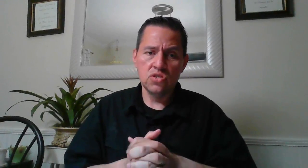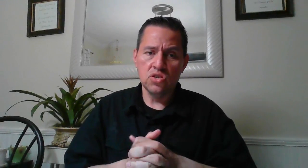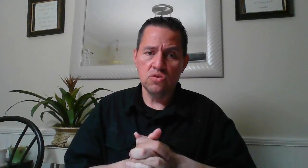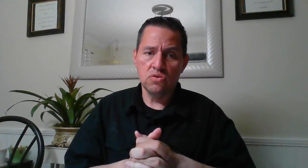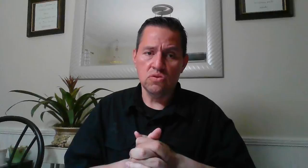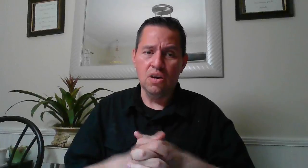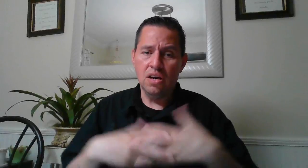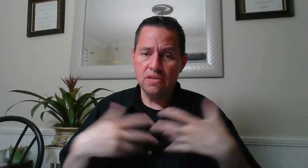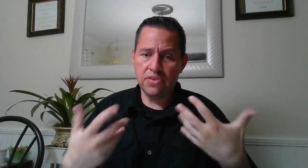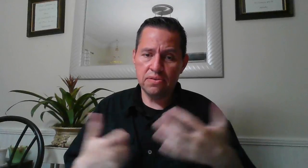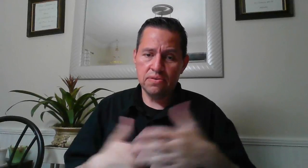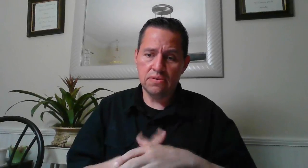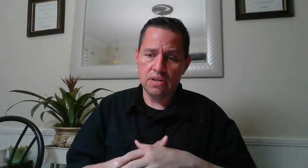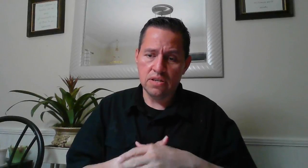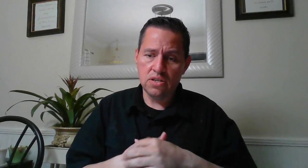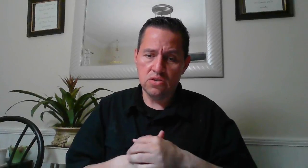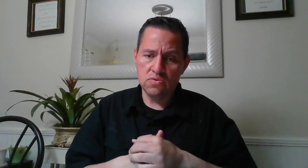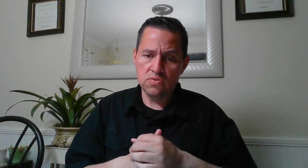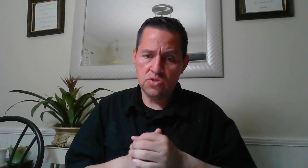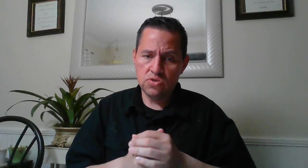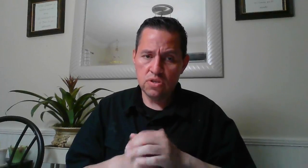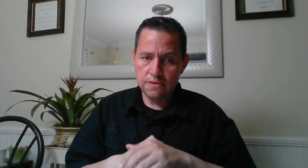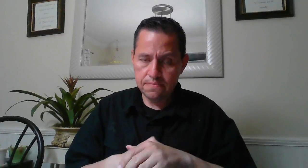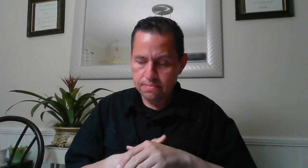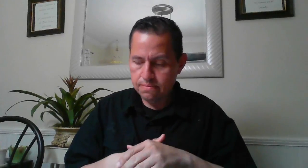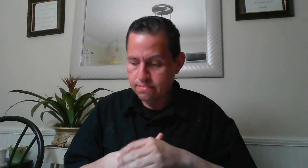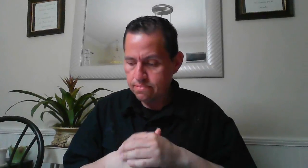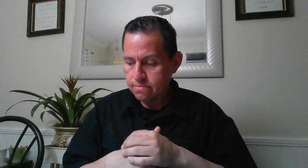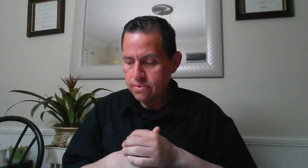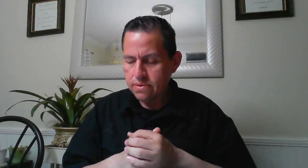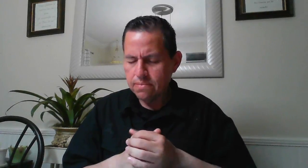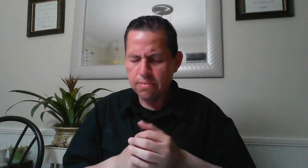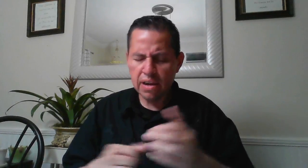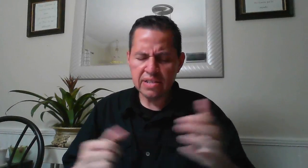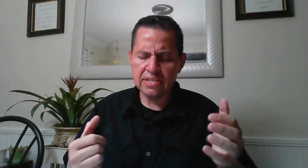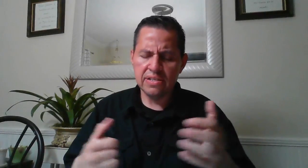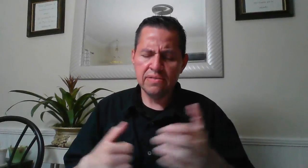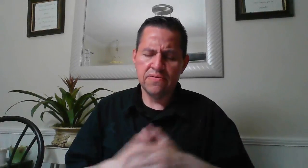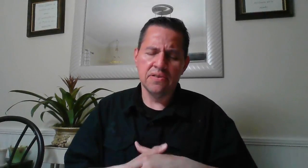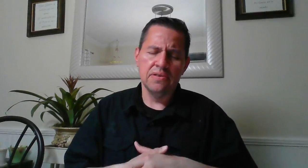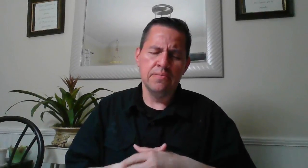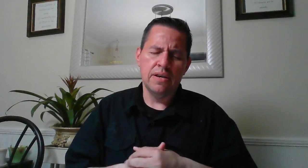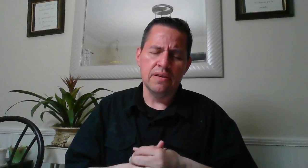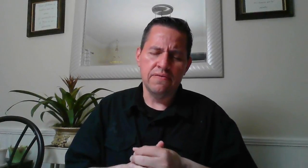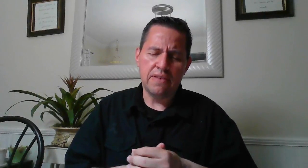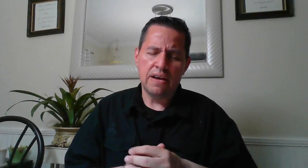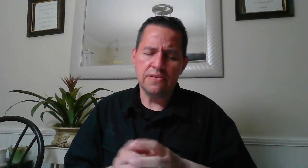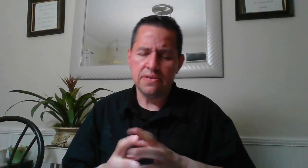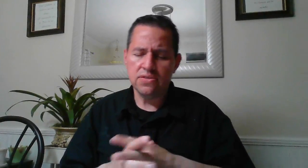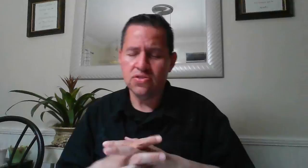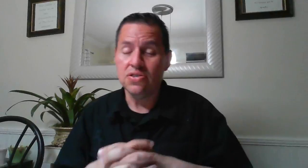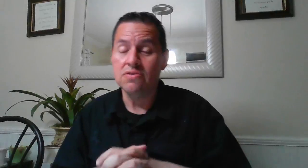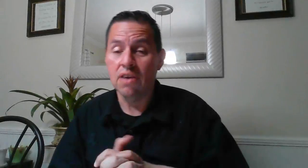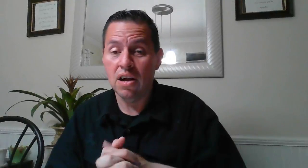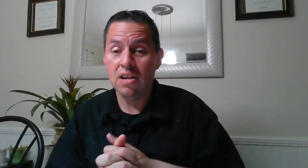to all of you a huge blessing from our father to you all